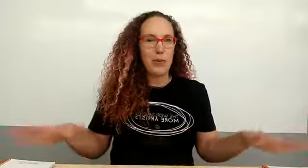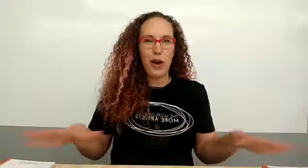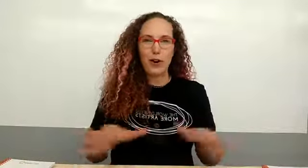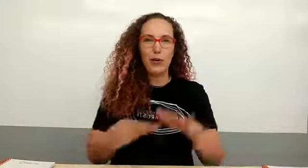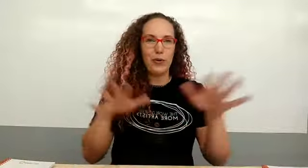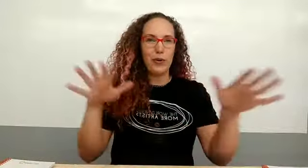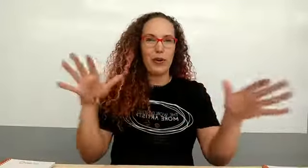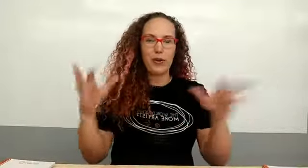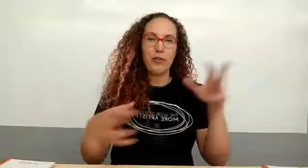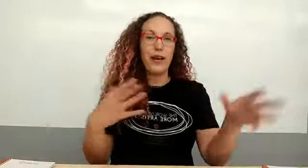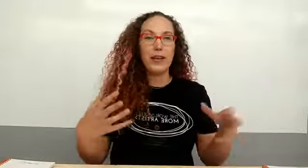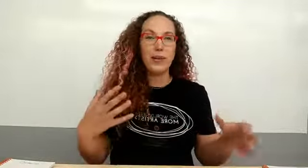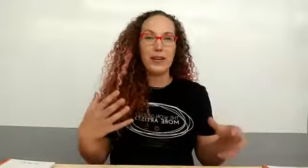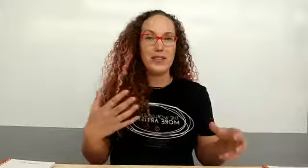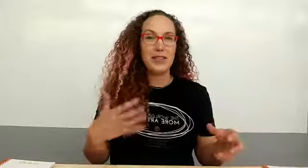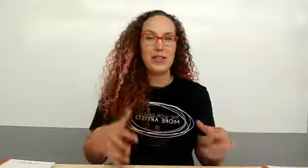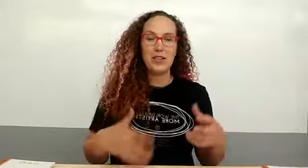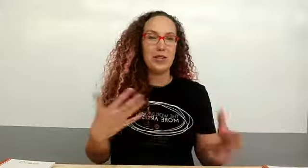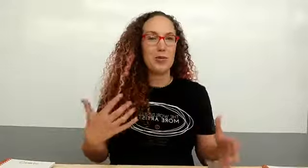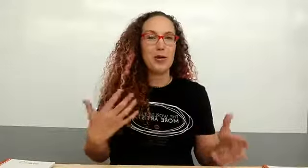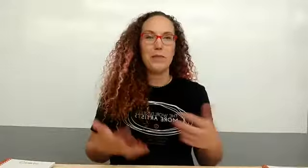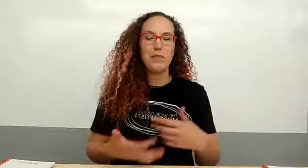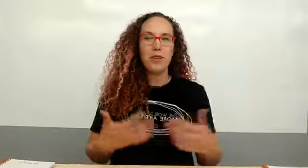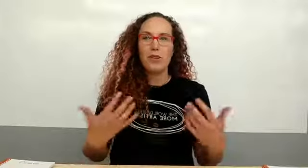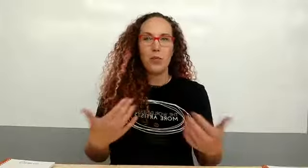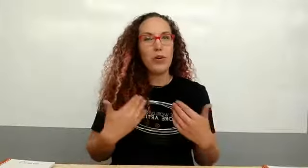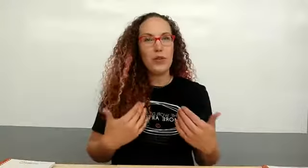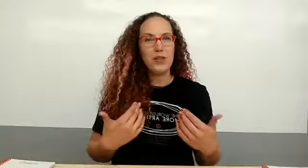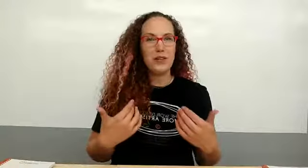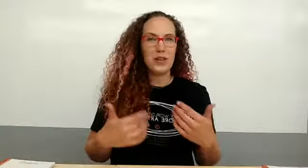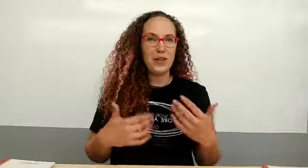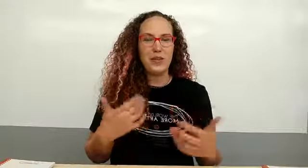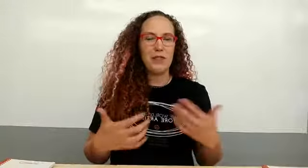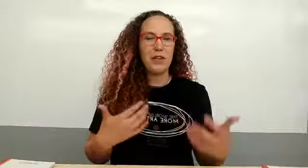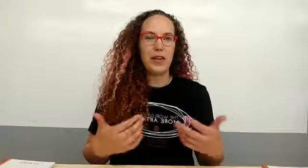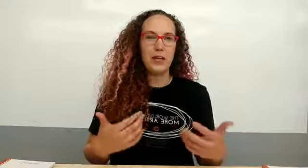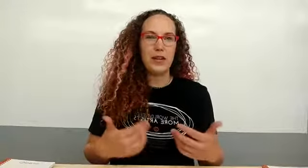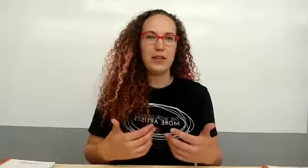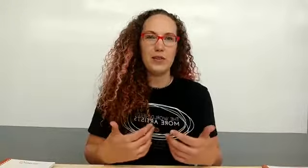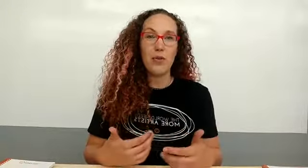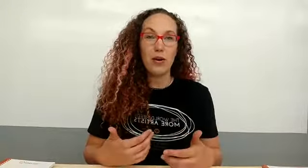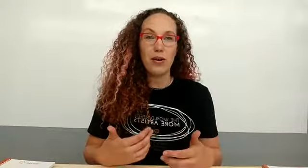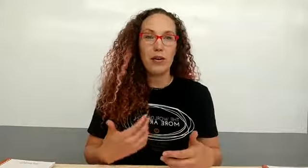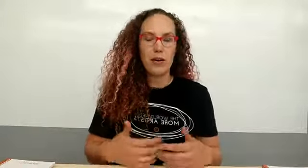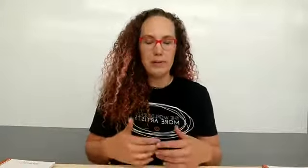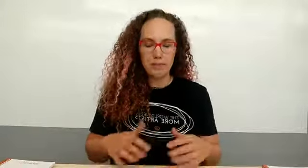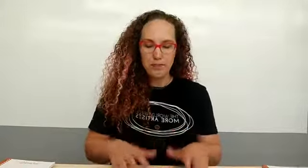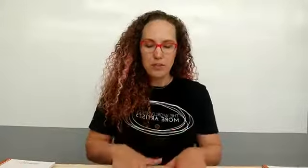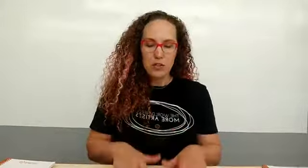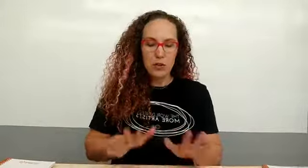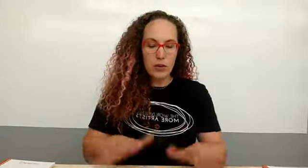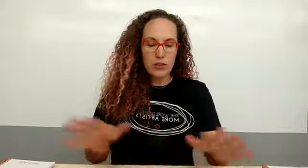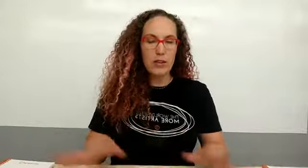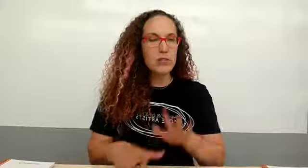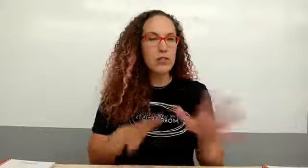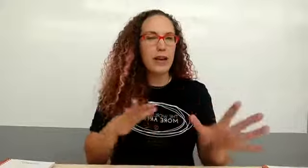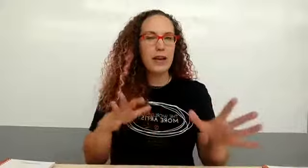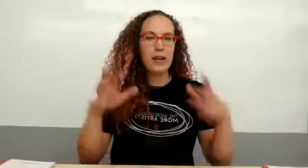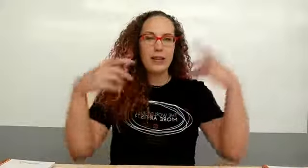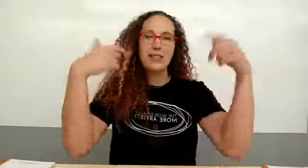broader or you know find new ways to to explore it we're the ones that feel like we need to do more um so anyway so those are my that's